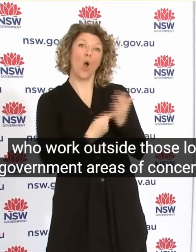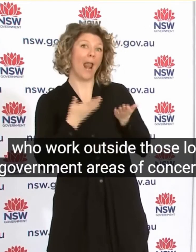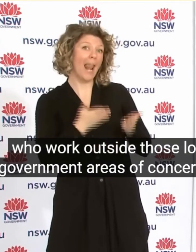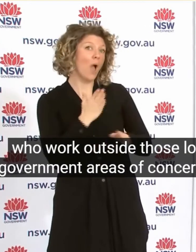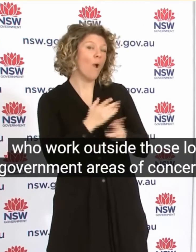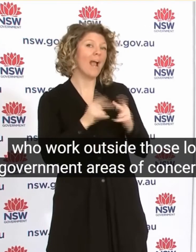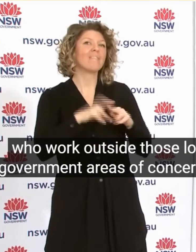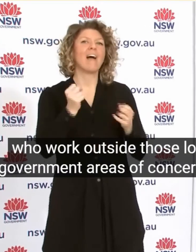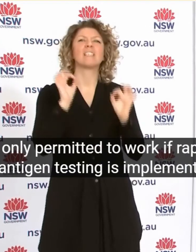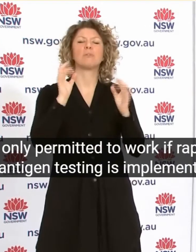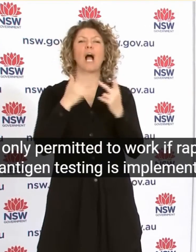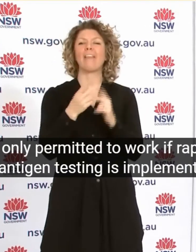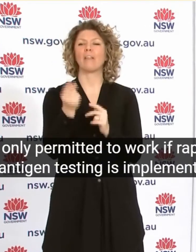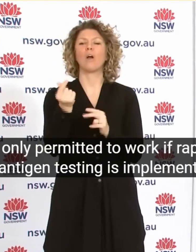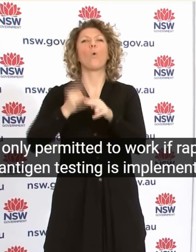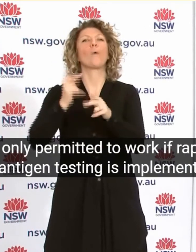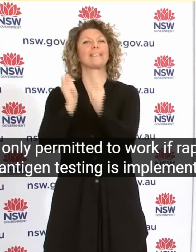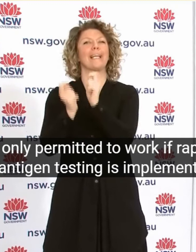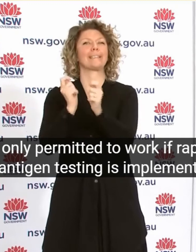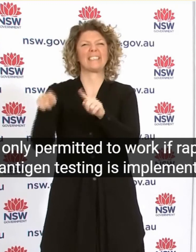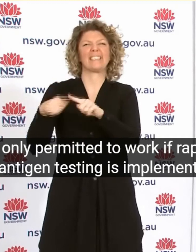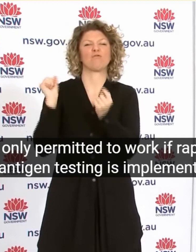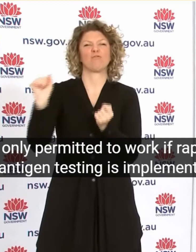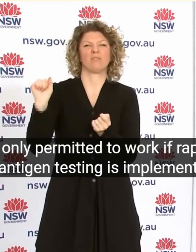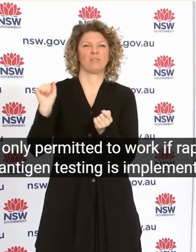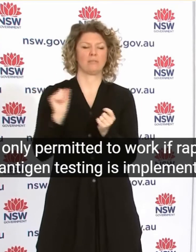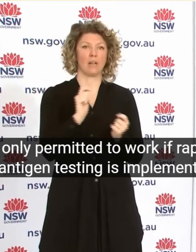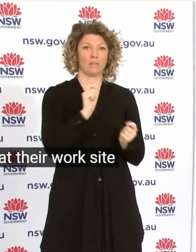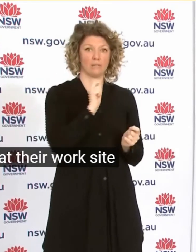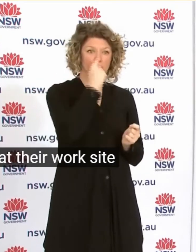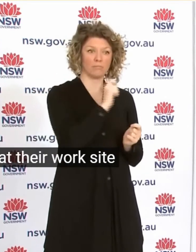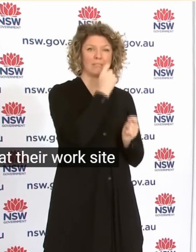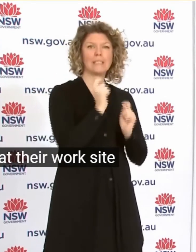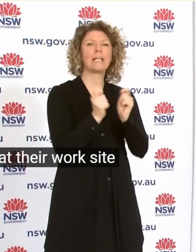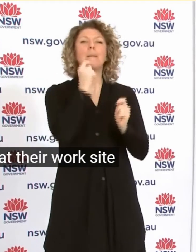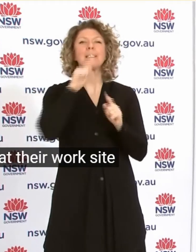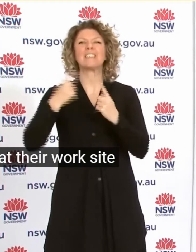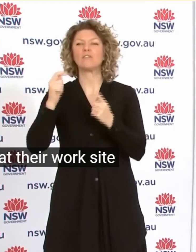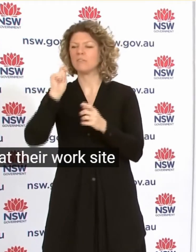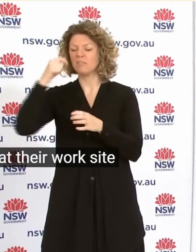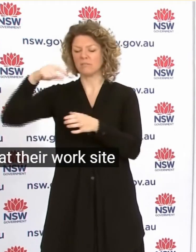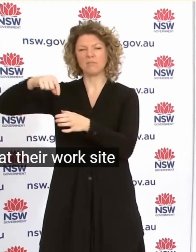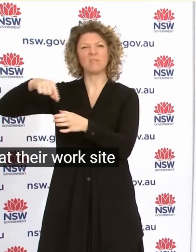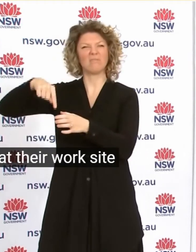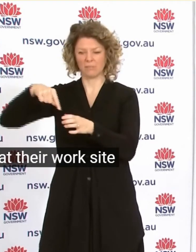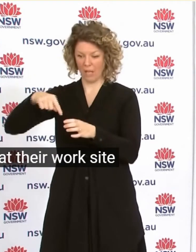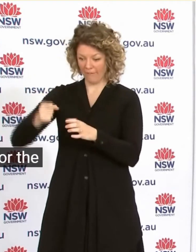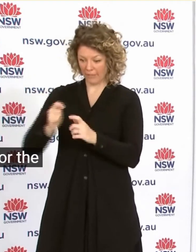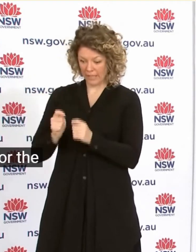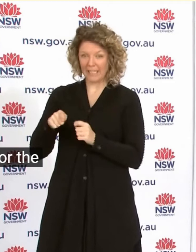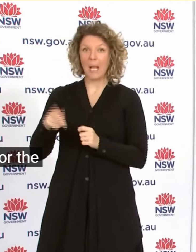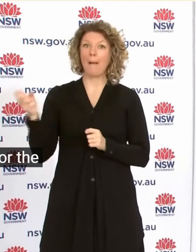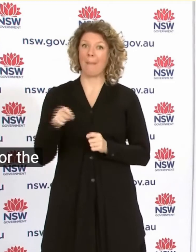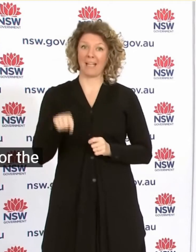To Work If Rapid Antigen Testing Is Implemented At Their Work Site Or The Worker Has Had Their First Vaccination Dose By The 30th Of